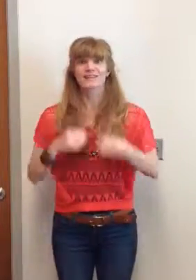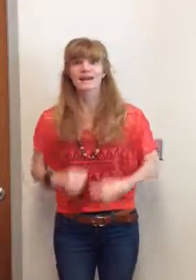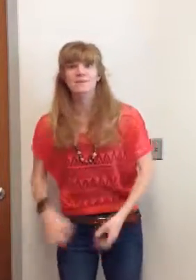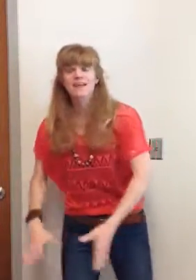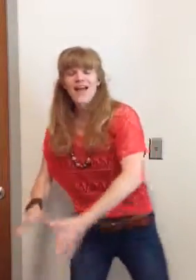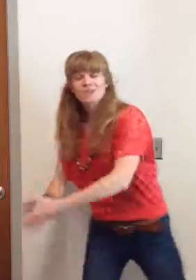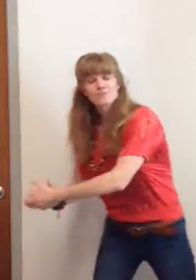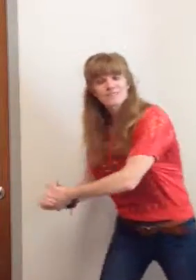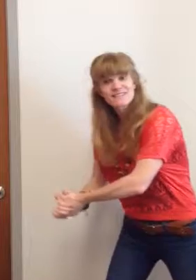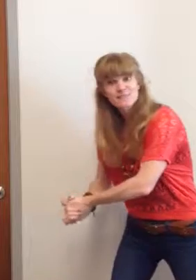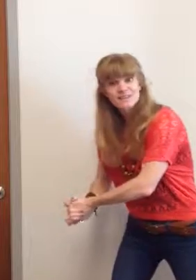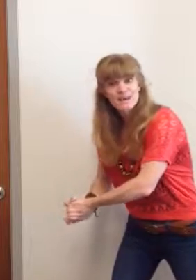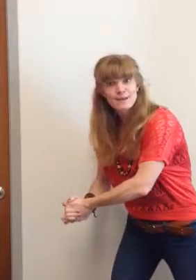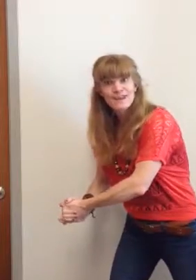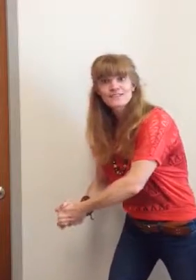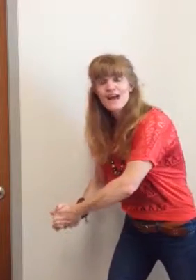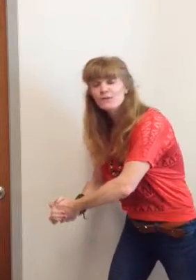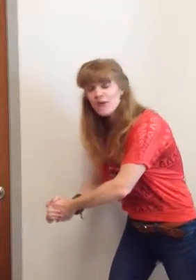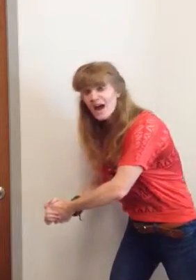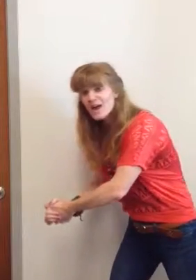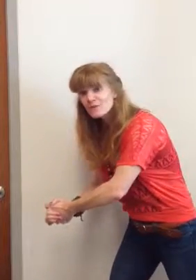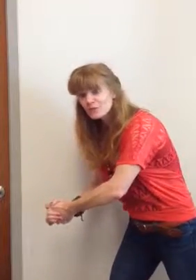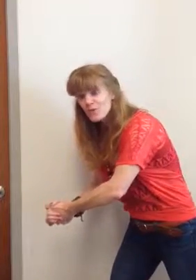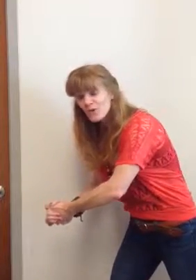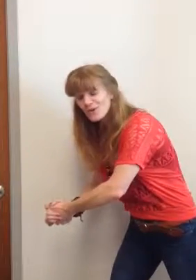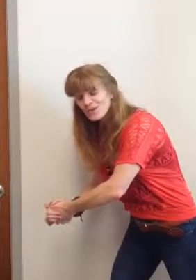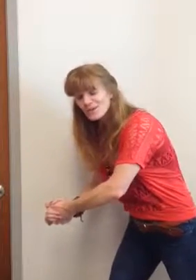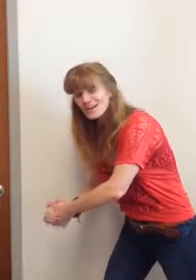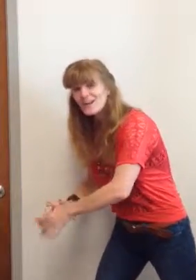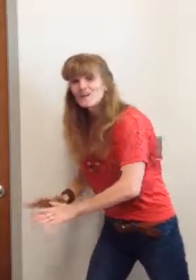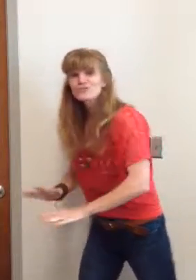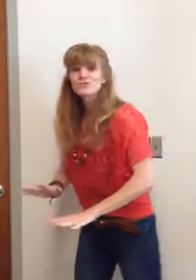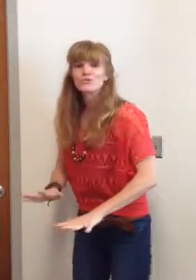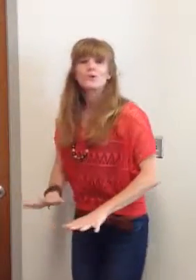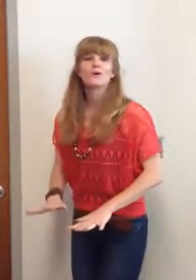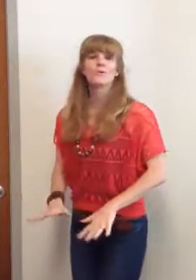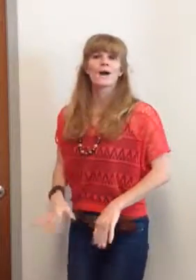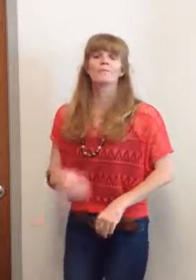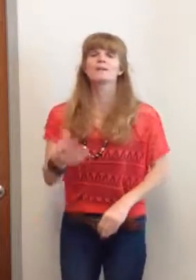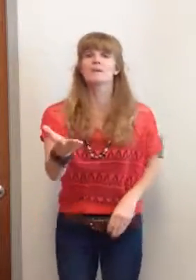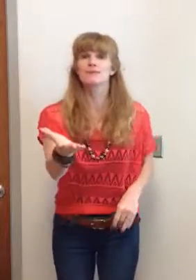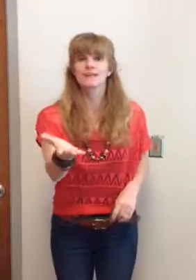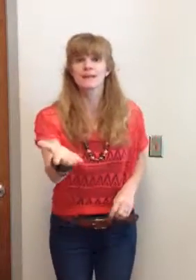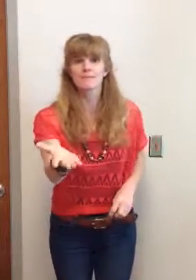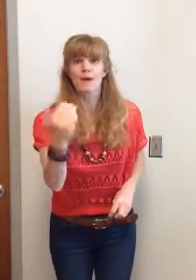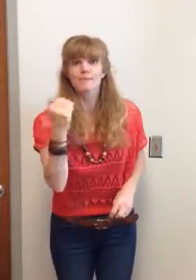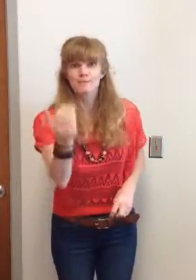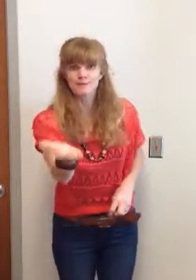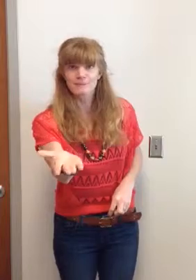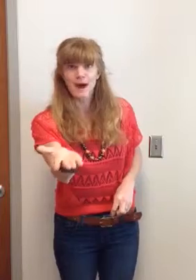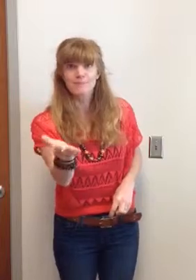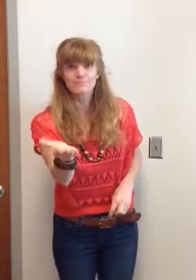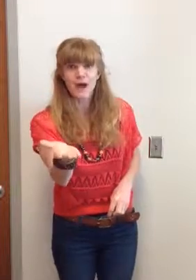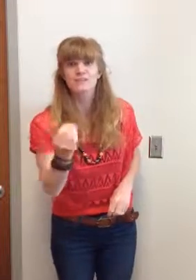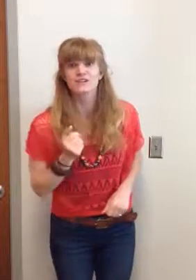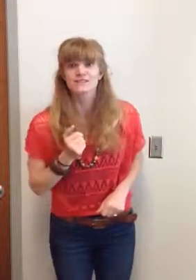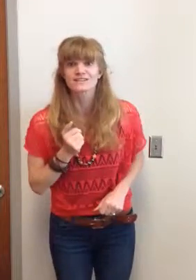stand up. I wish I could do two by the time I count down. 5, 4, 3, 2, 1. Bibbidi-bibbidi-bop, bibbidi-bop, bot. Justice.